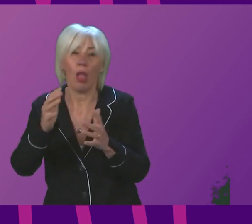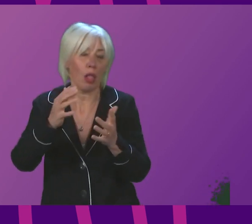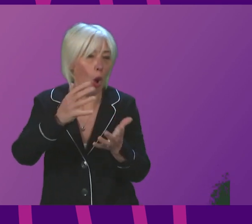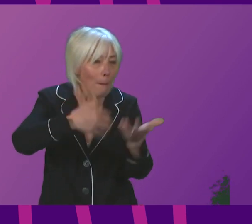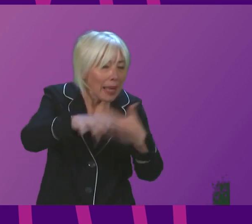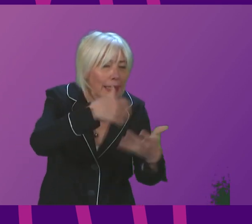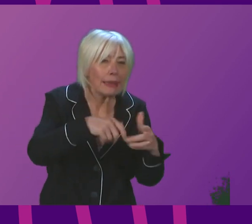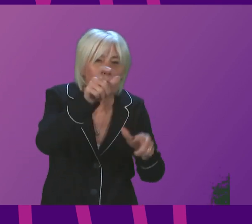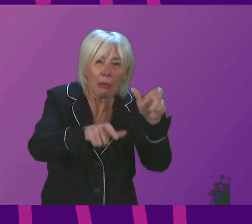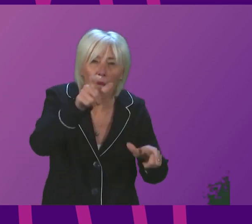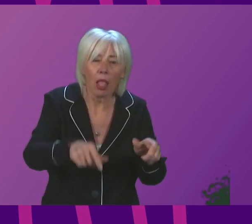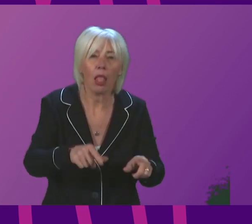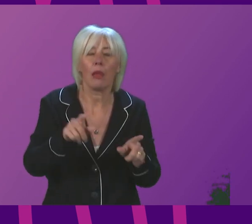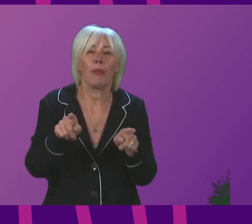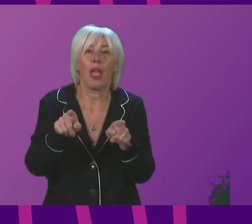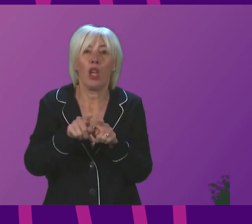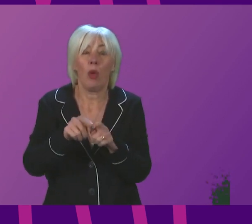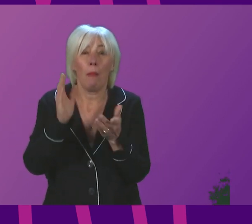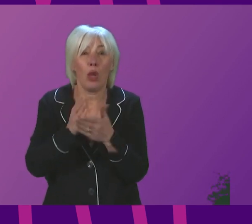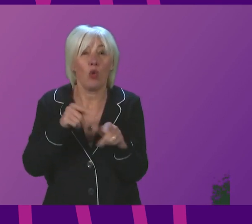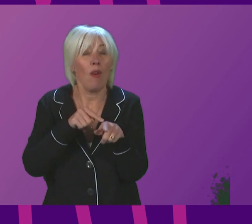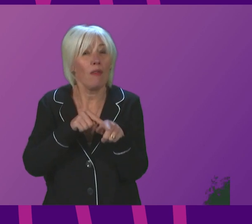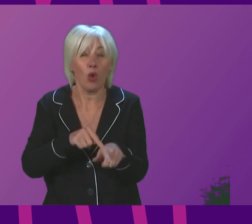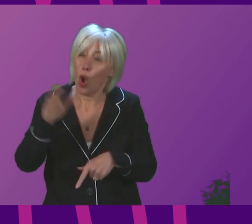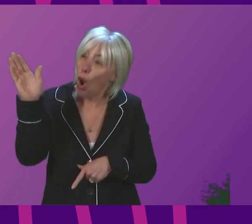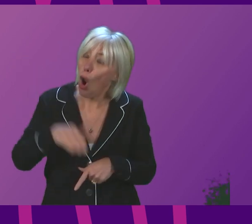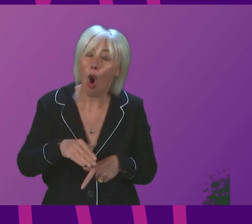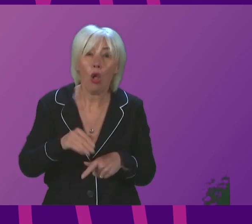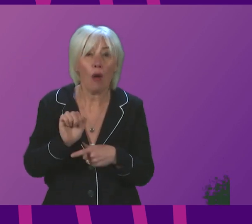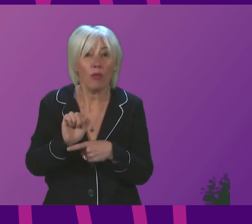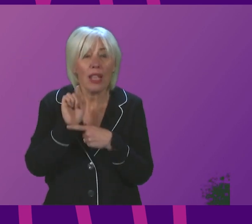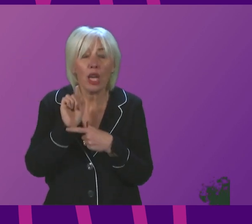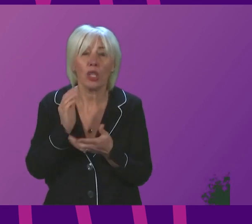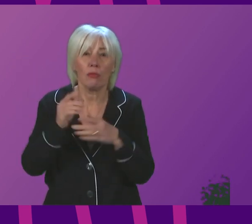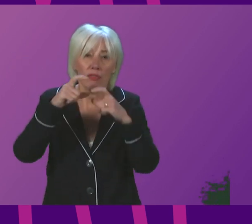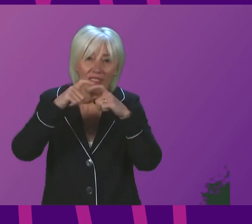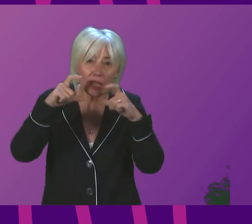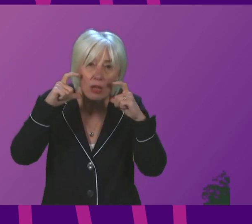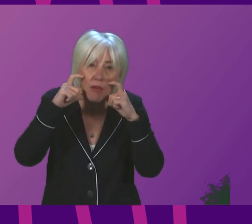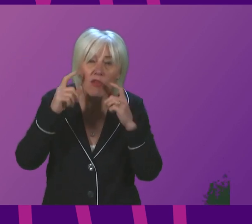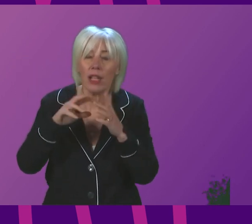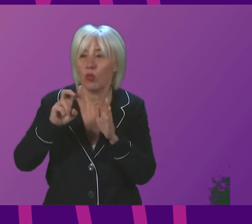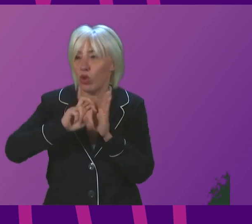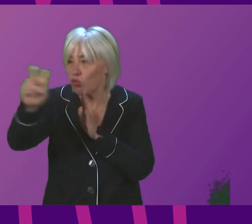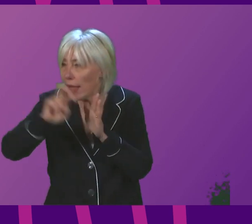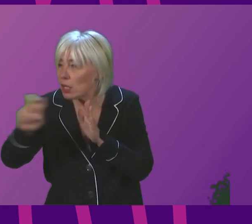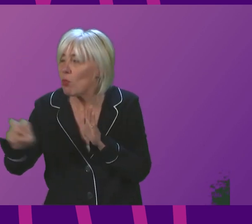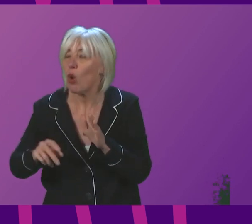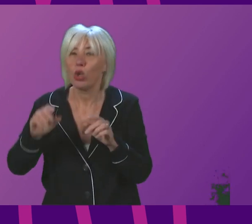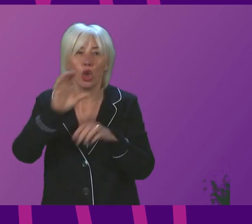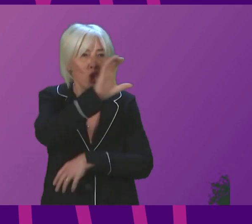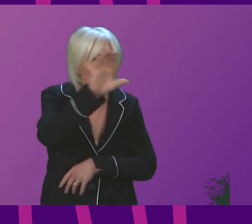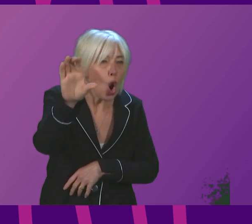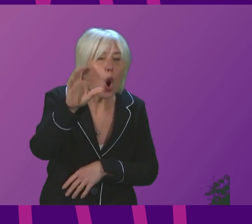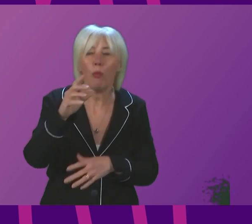households. And finally, make sure you comply with all of the existing protections. Wear your face coverings on public transport, in shops and when